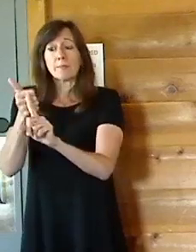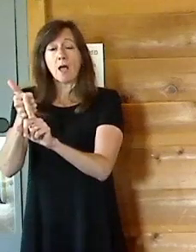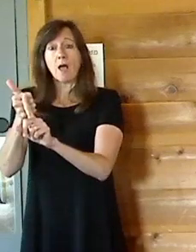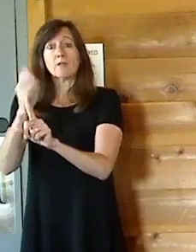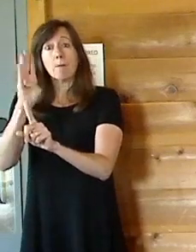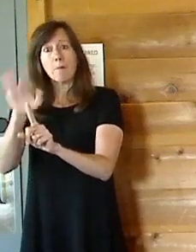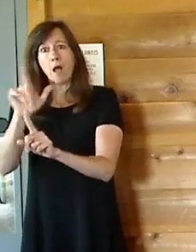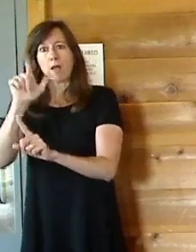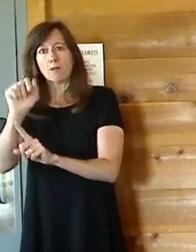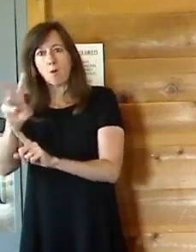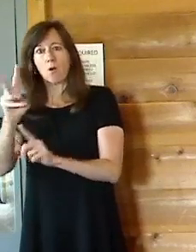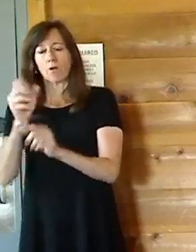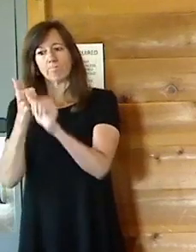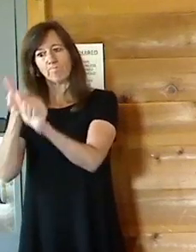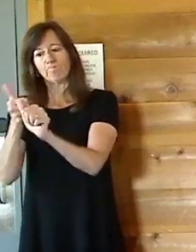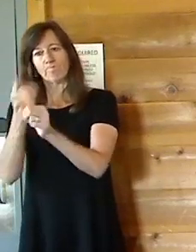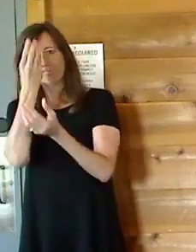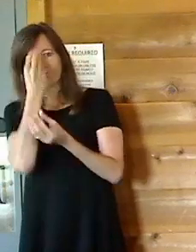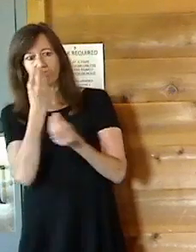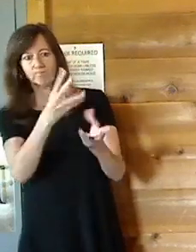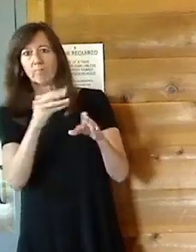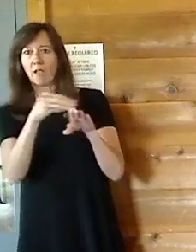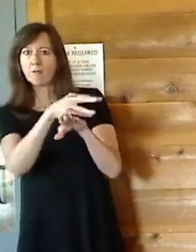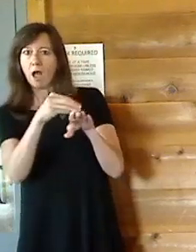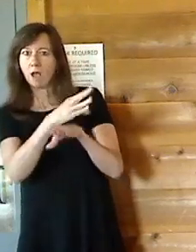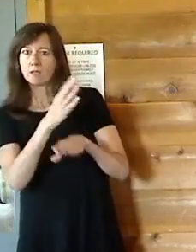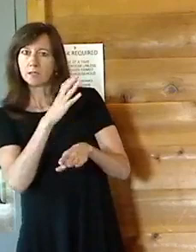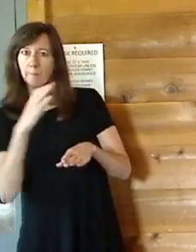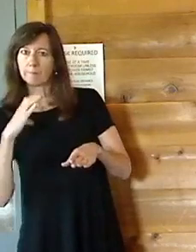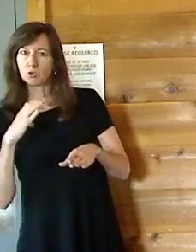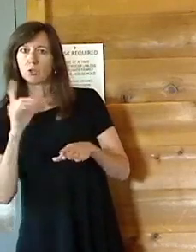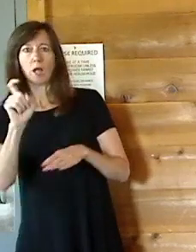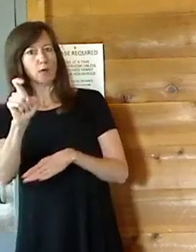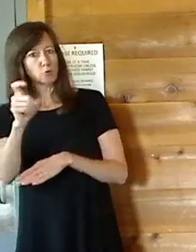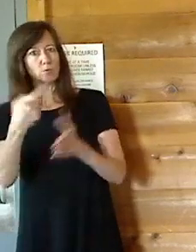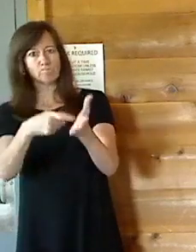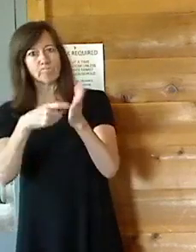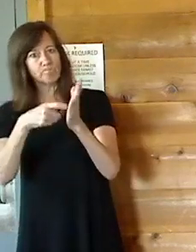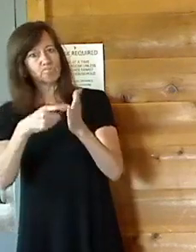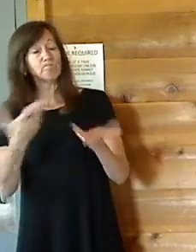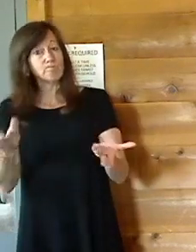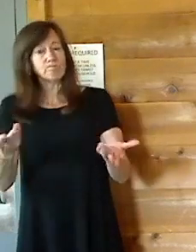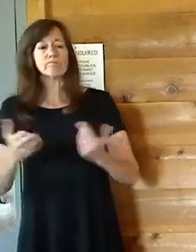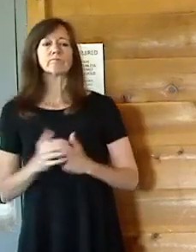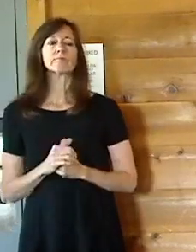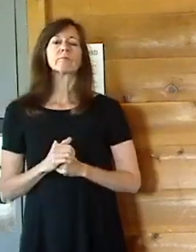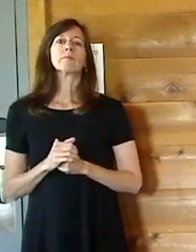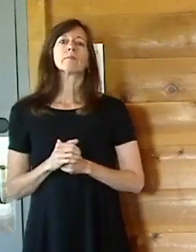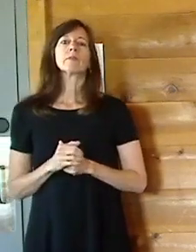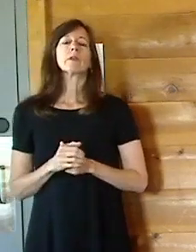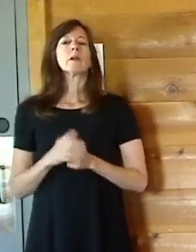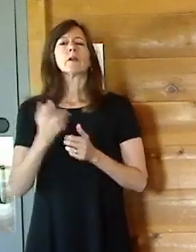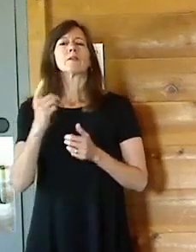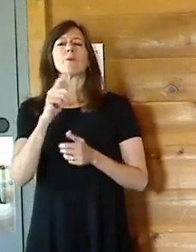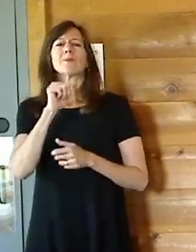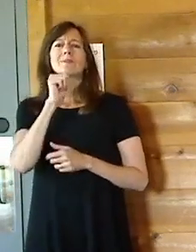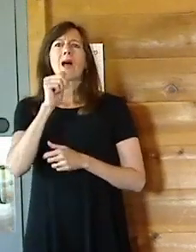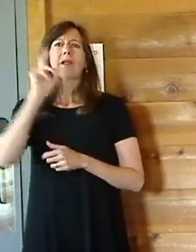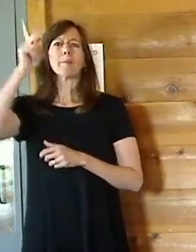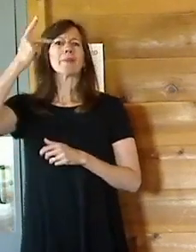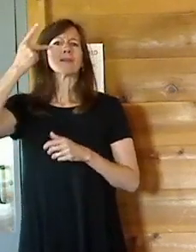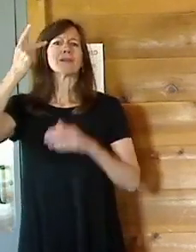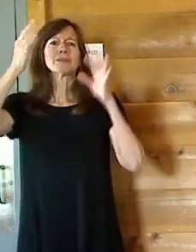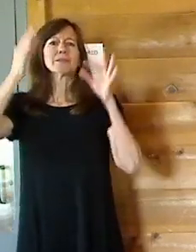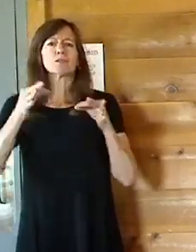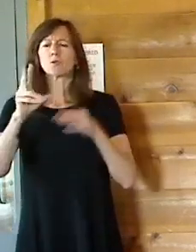provide the legal advice to the commission. And it wasn't political. In